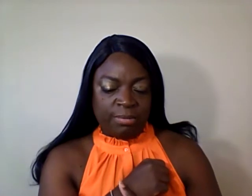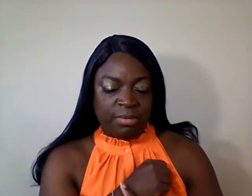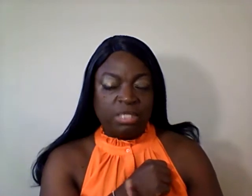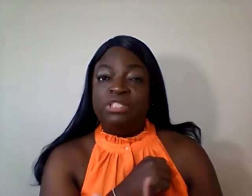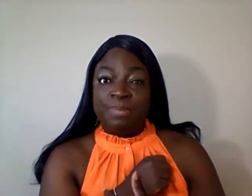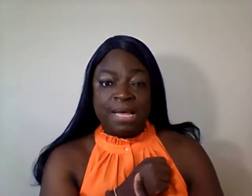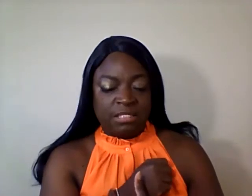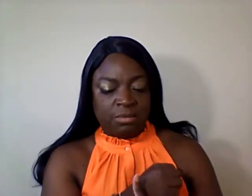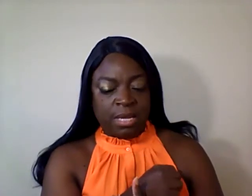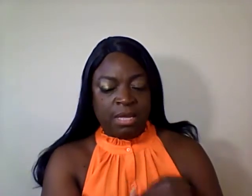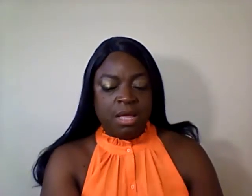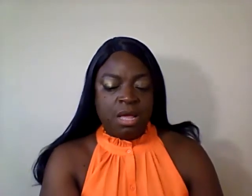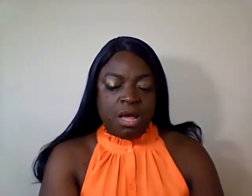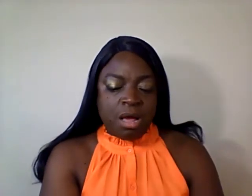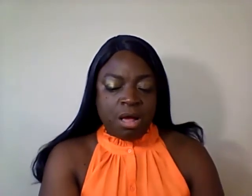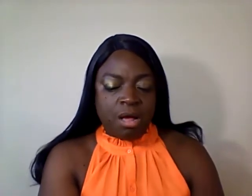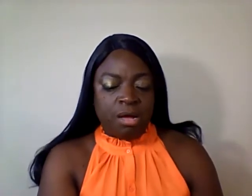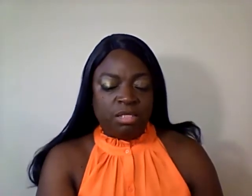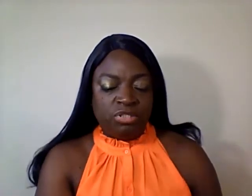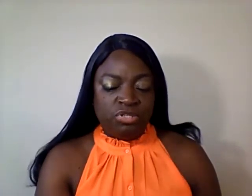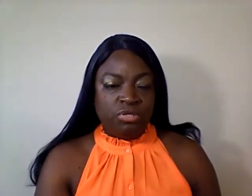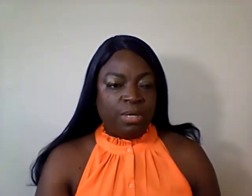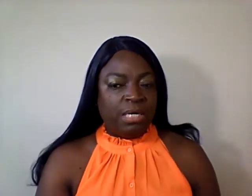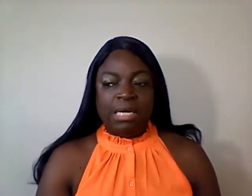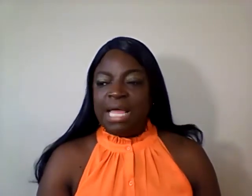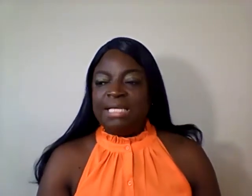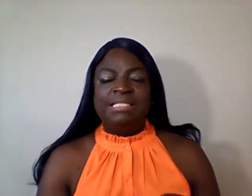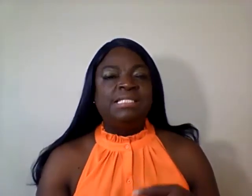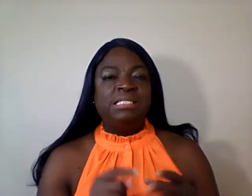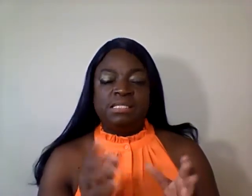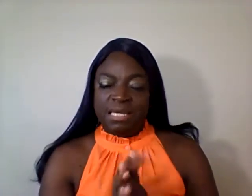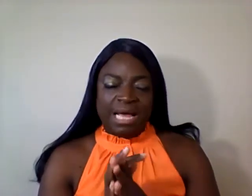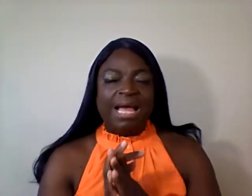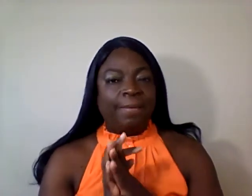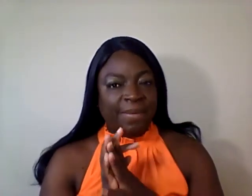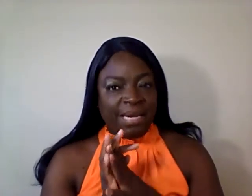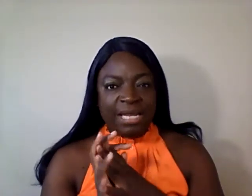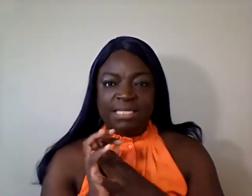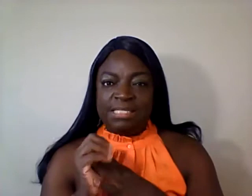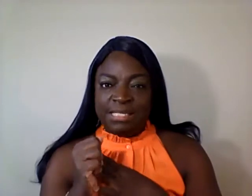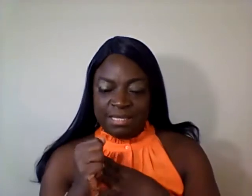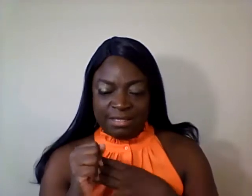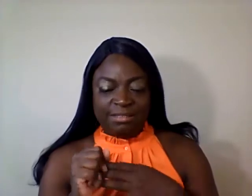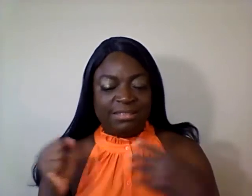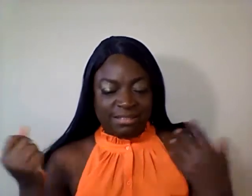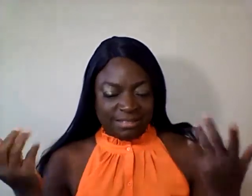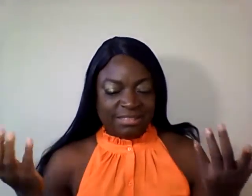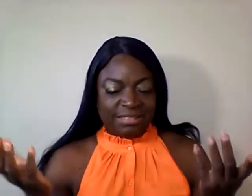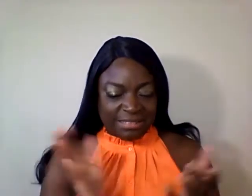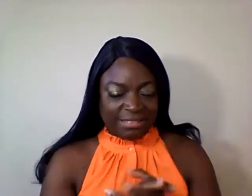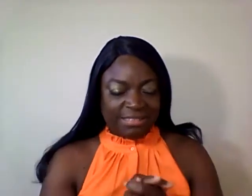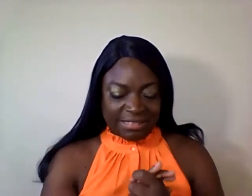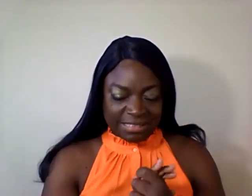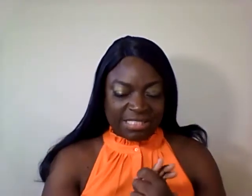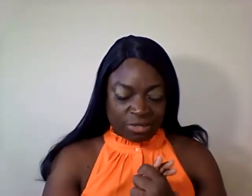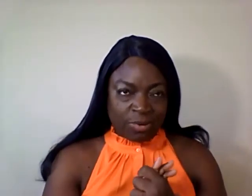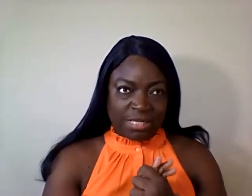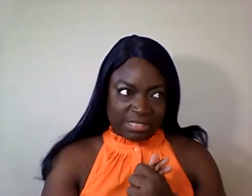But she passed away. Uh, do you wear glasses? How many is the, this is the question?